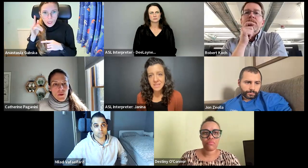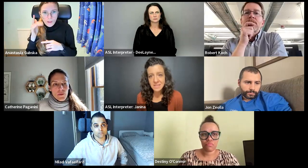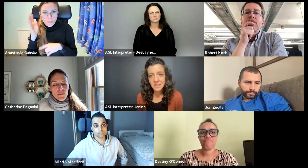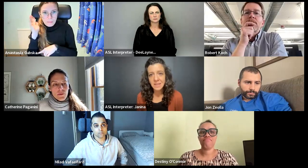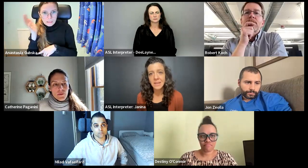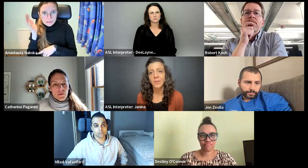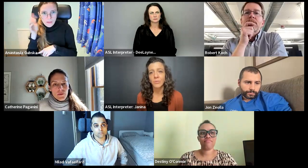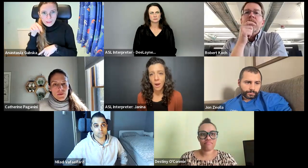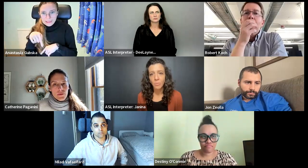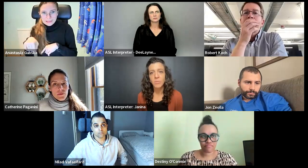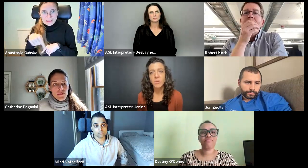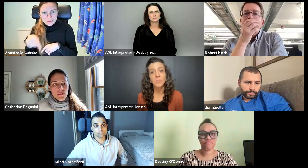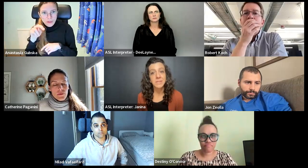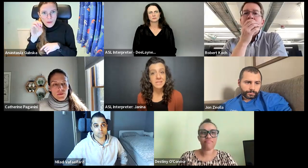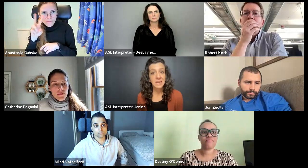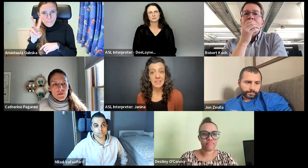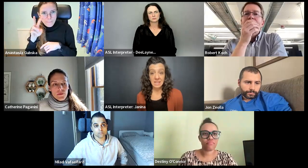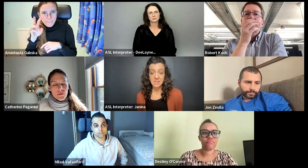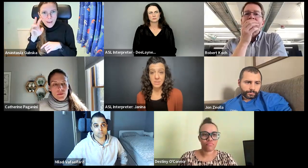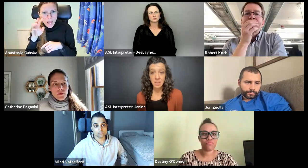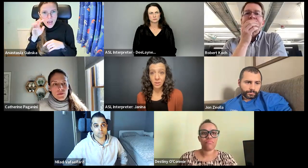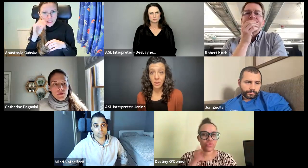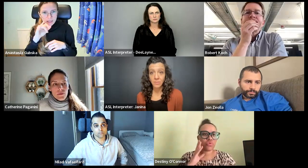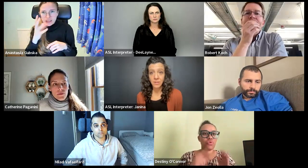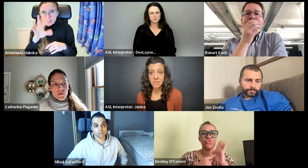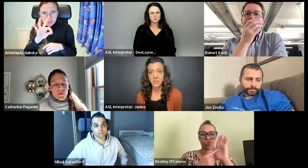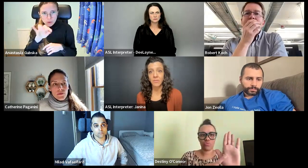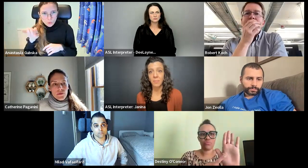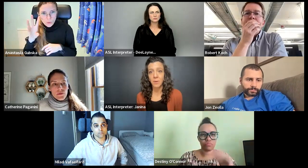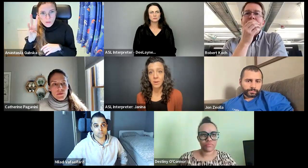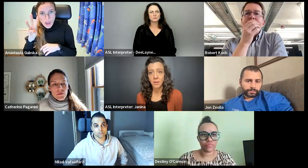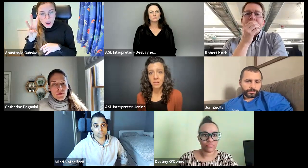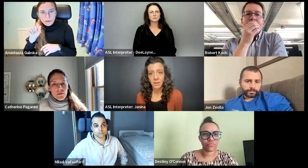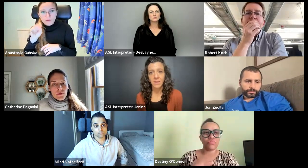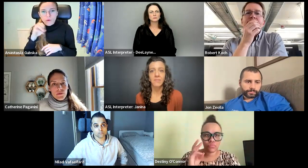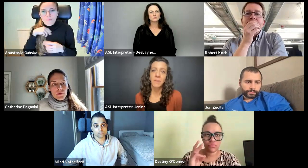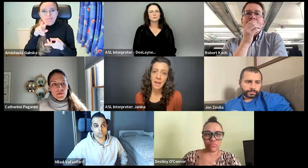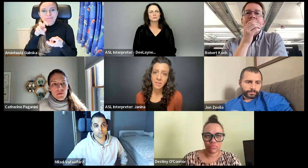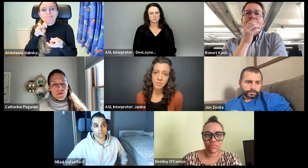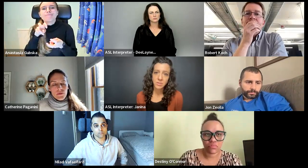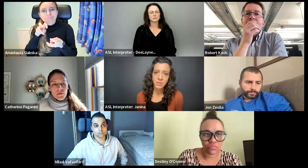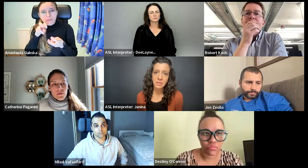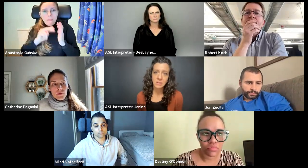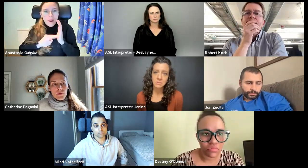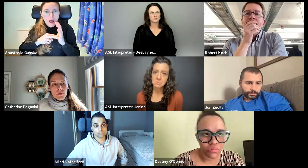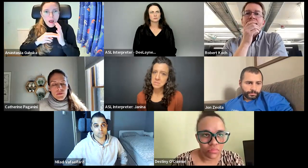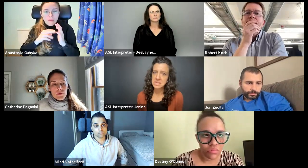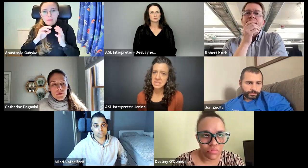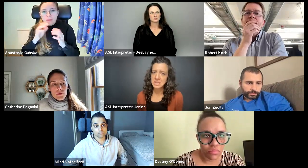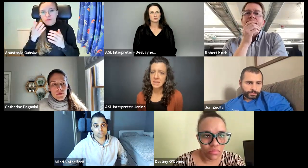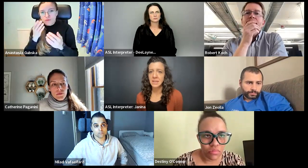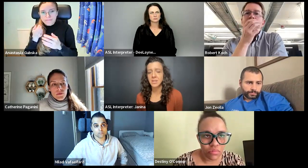how Destiny and Rob will be presenting this particular conference in November, the 9th to the